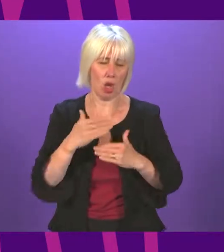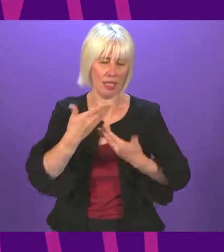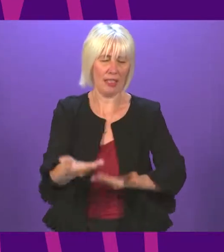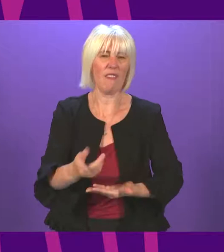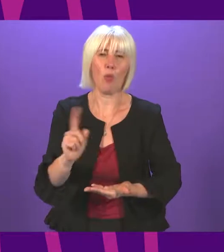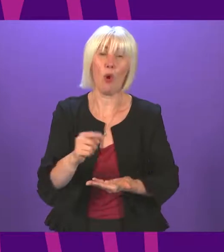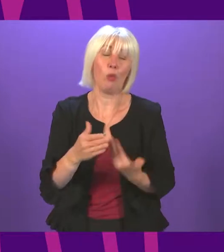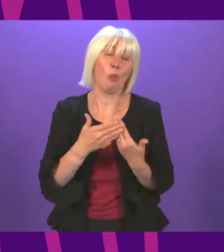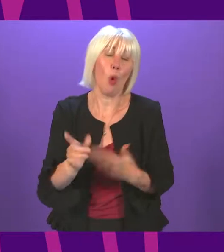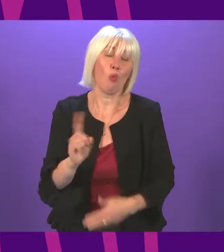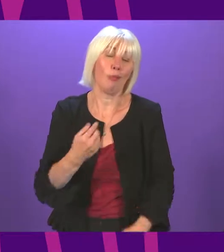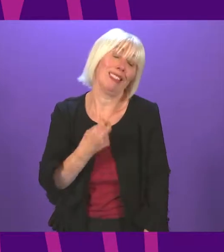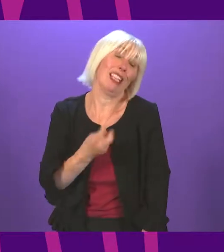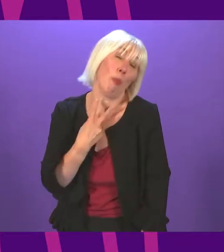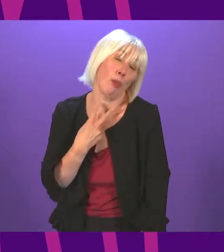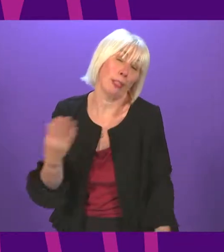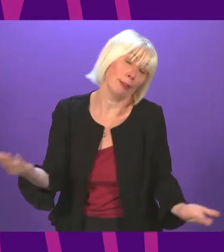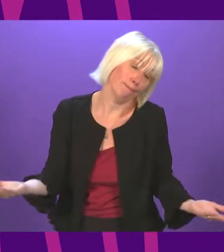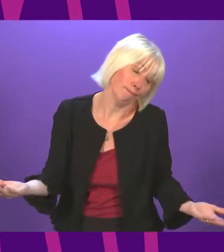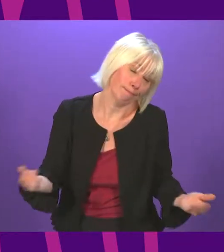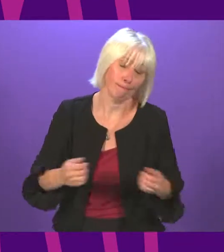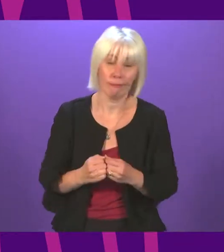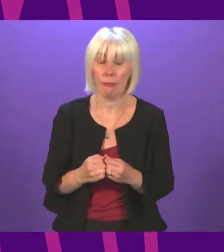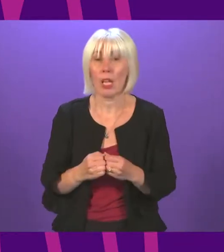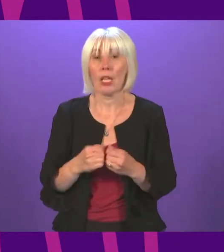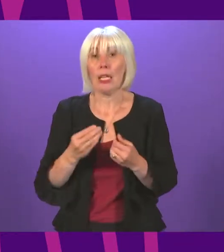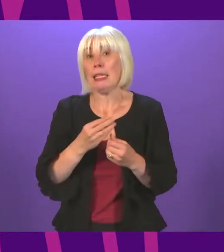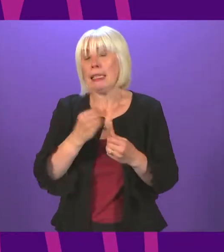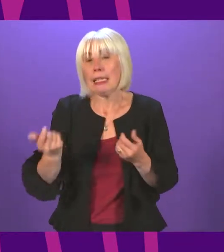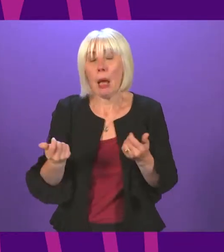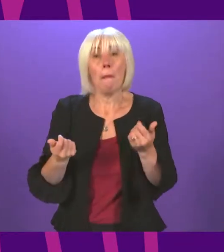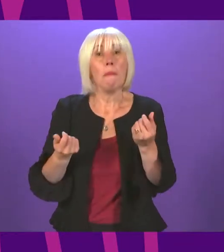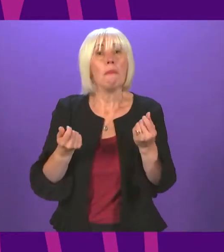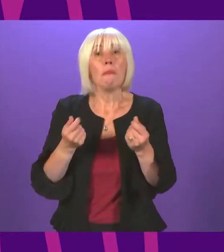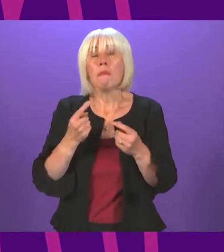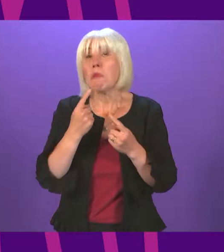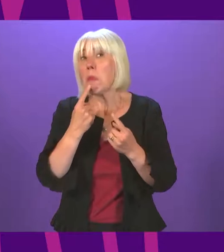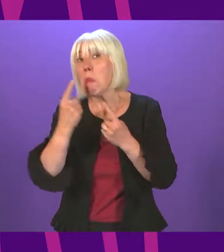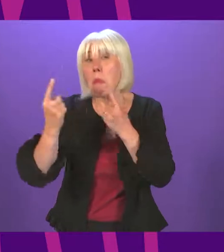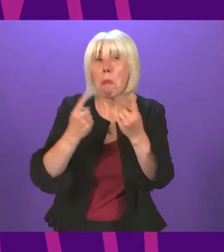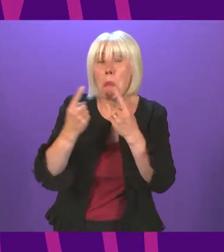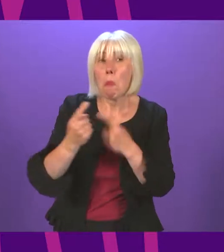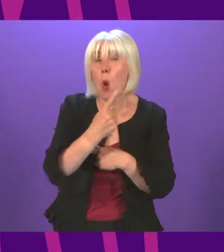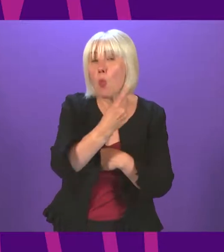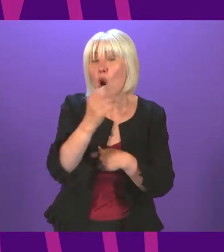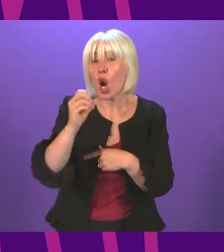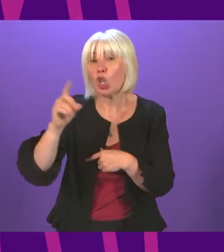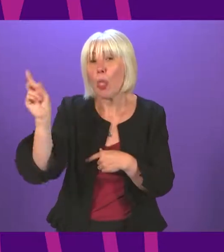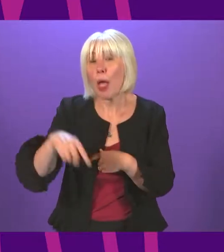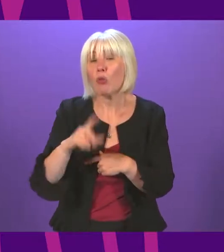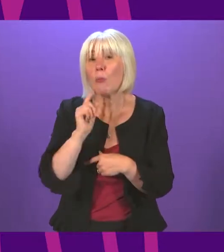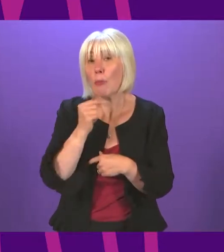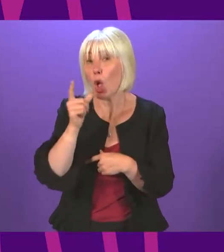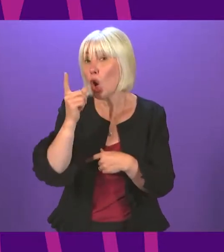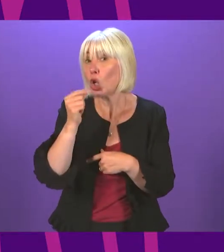more disappointment. Deputy presiding officer, despite modelling suggesting that up to 100,000 people in Scotland